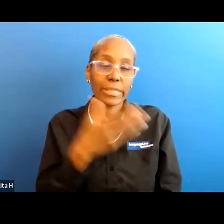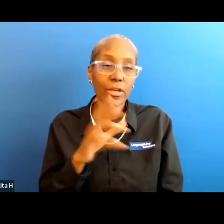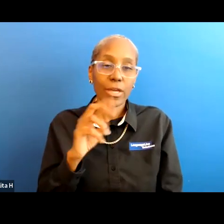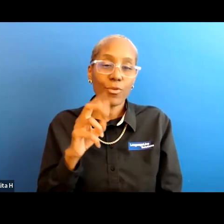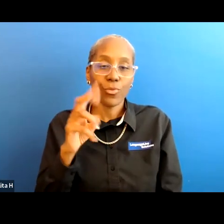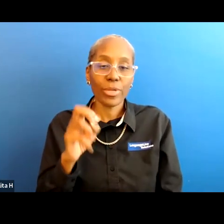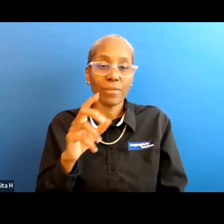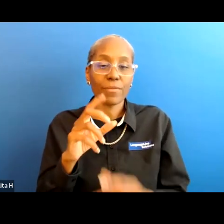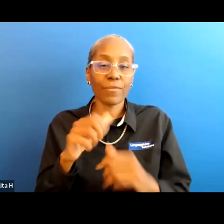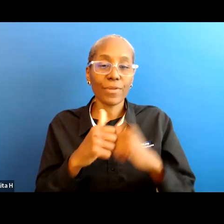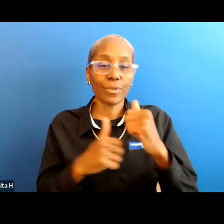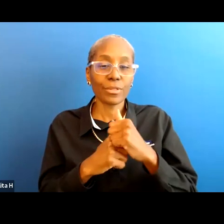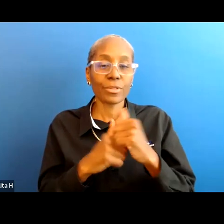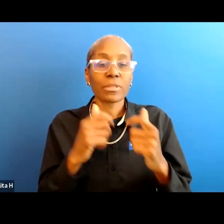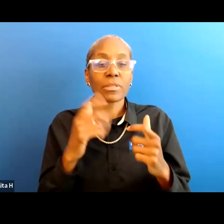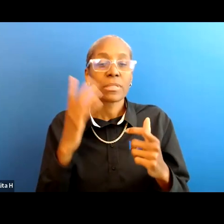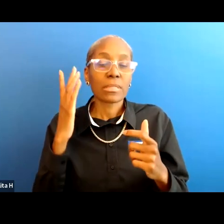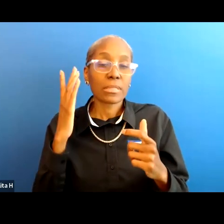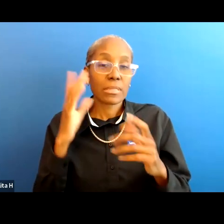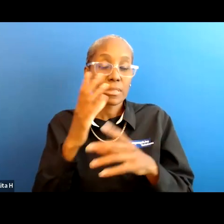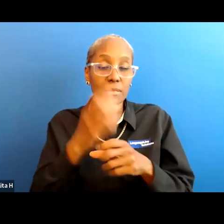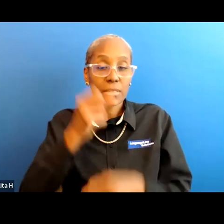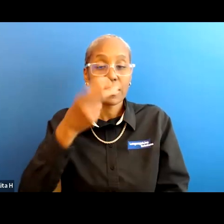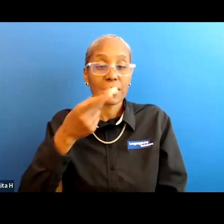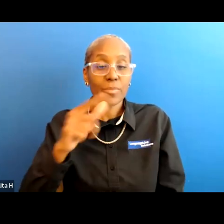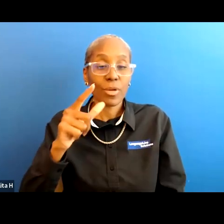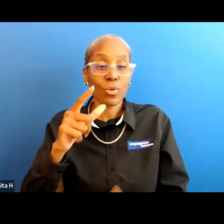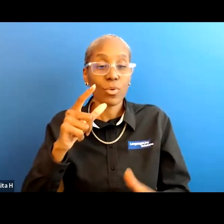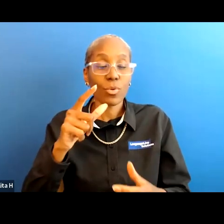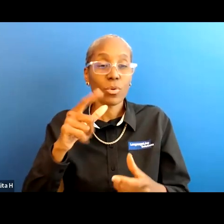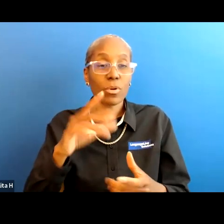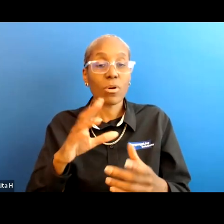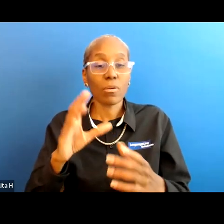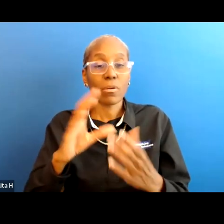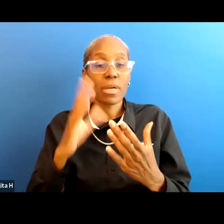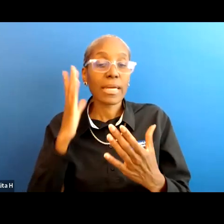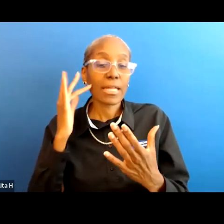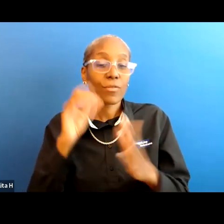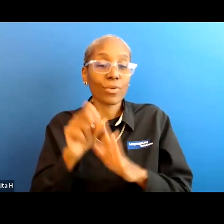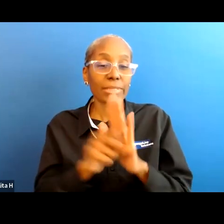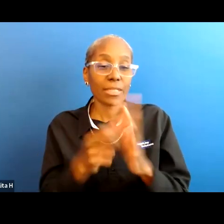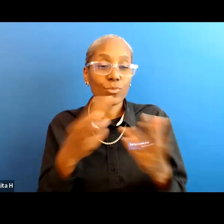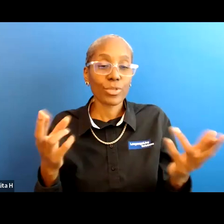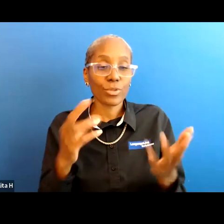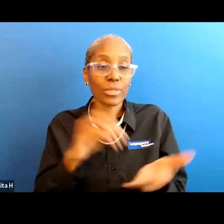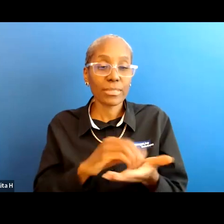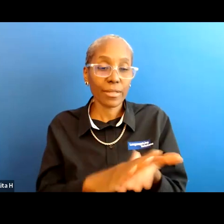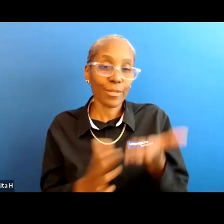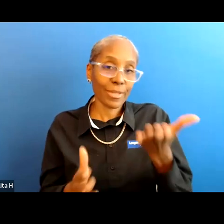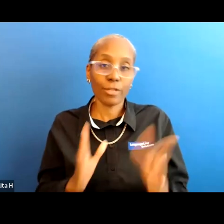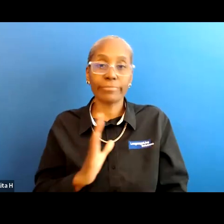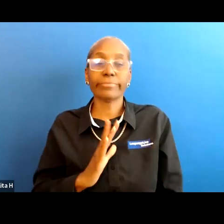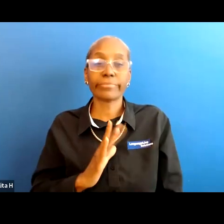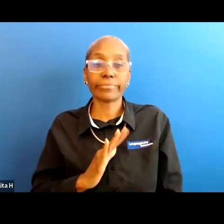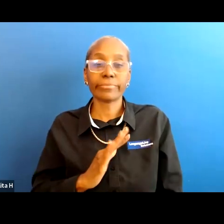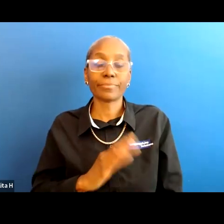people who have spinal cord injury and oh they have a california state resource document so there you go um